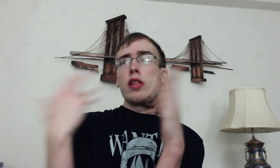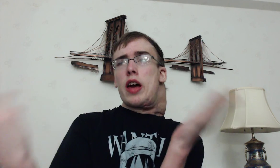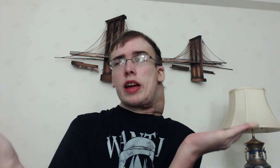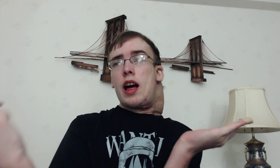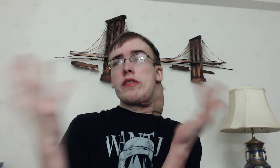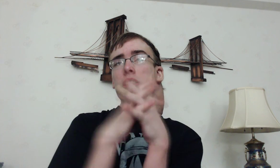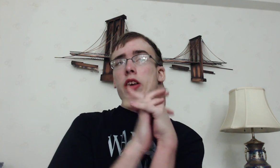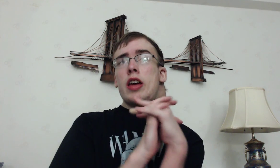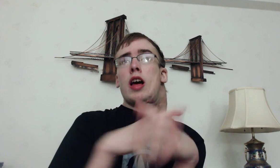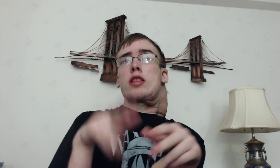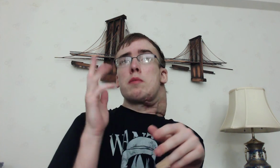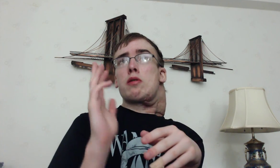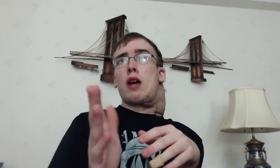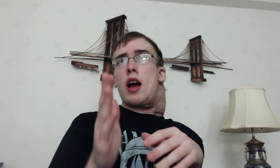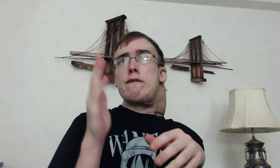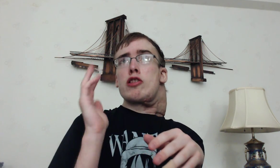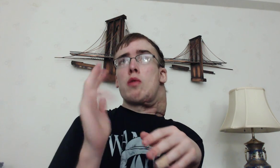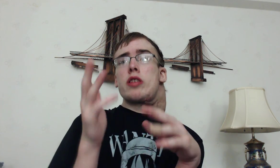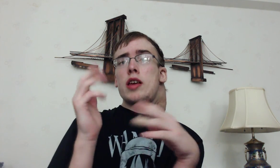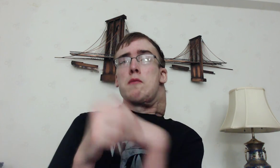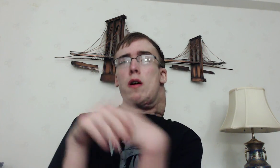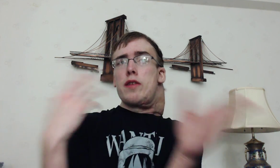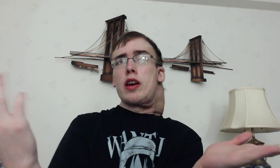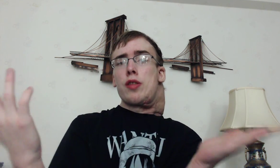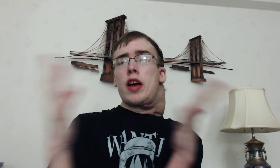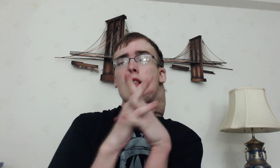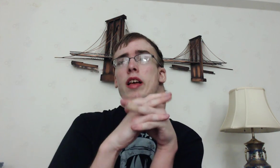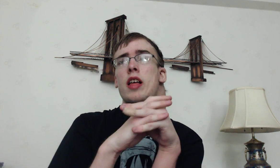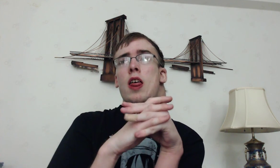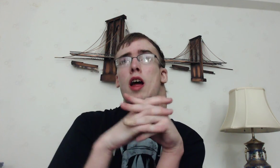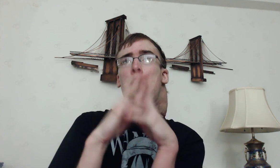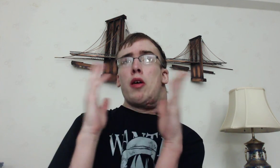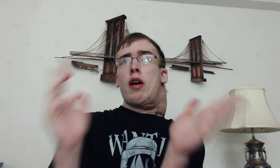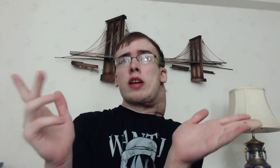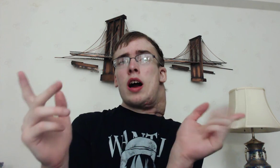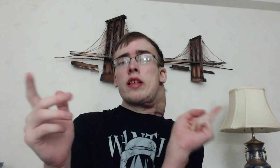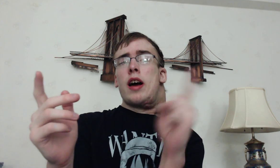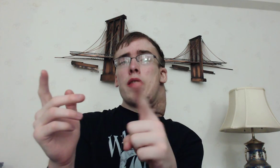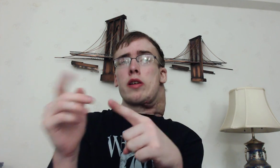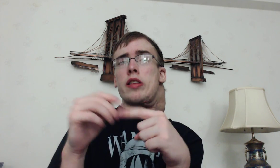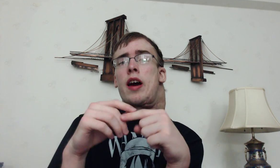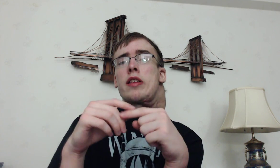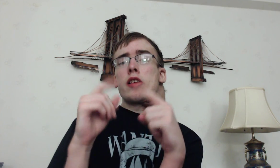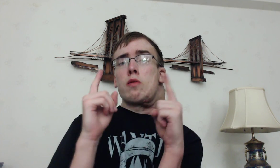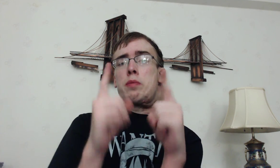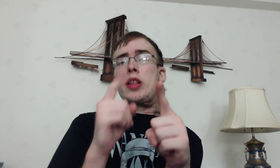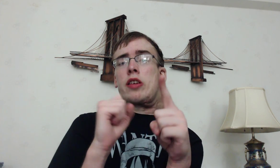like Obviously Subscribe If you want to see more videos like this And above all the health guide Have a great day Take one page nation